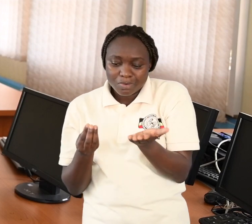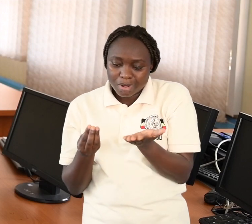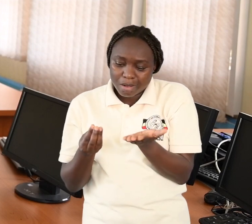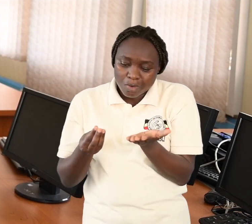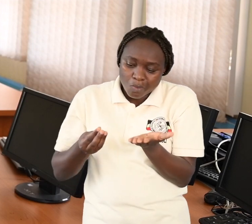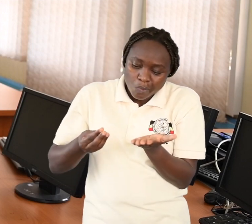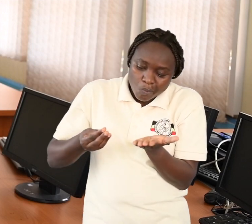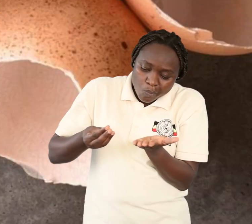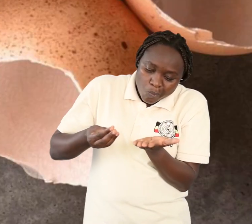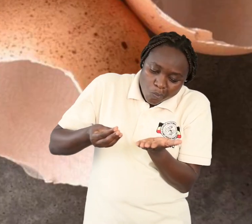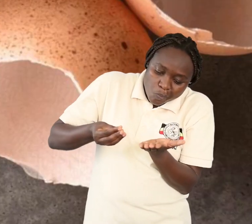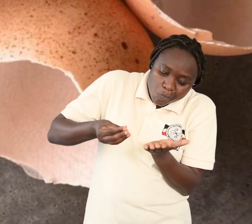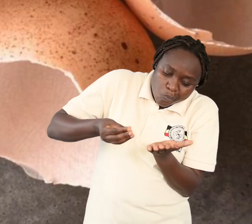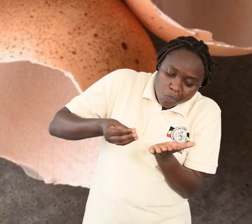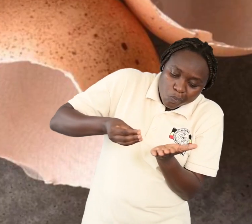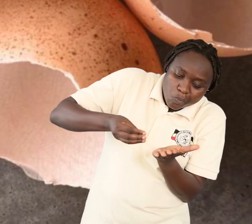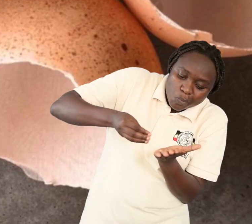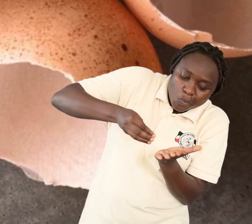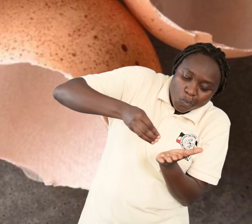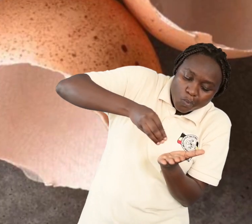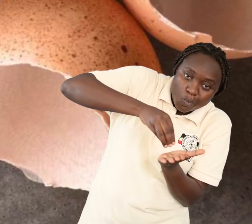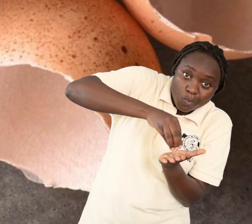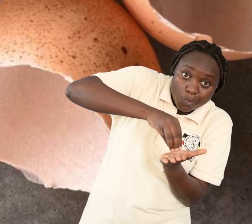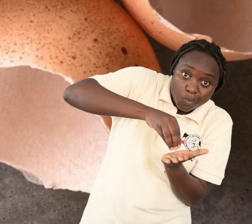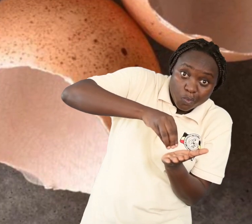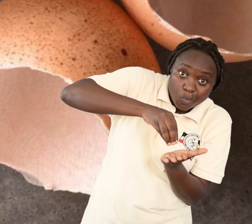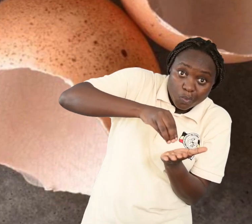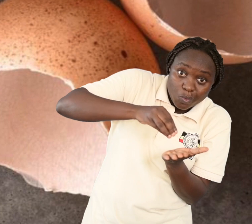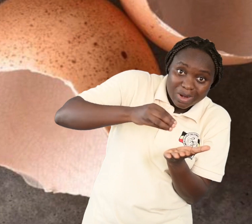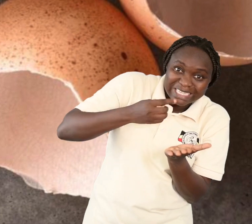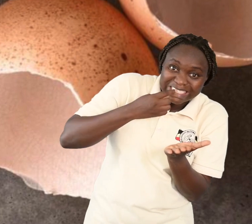the egg onto the white plate.